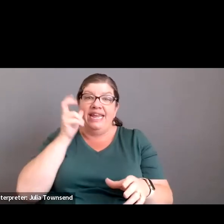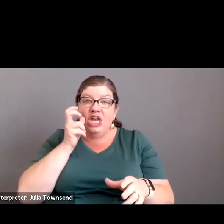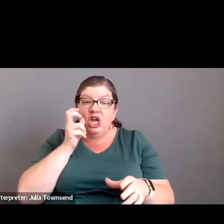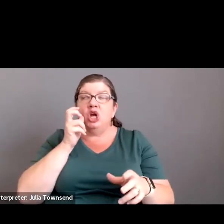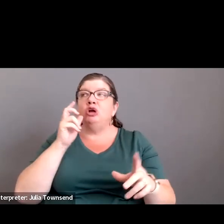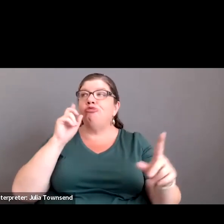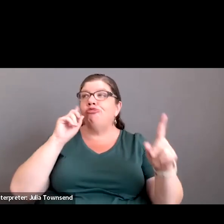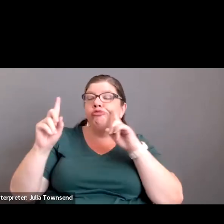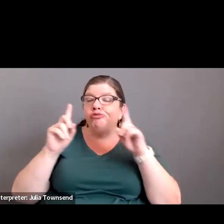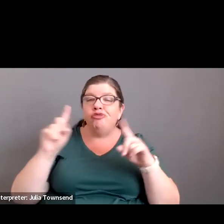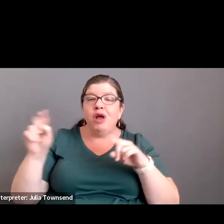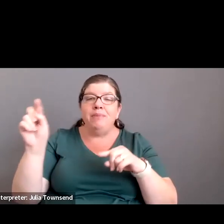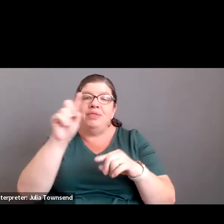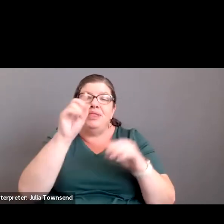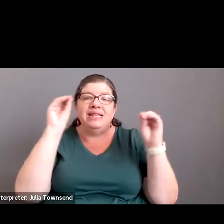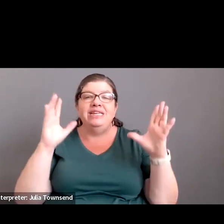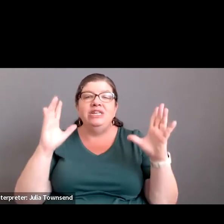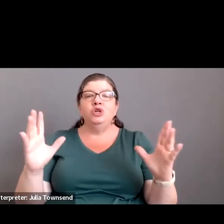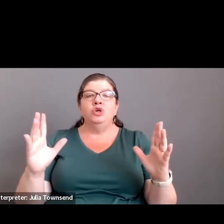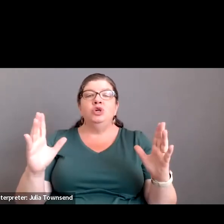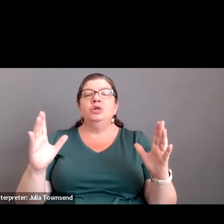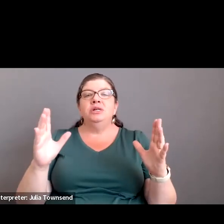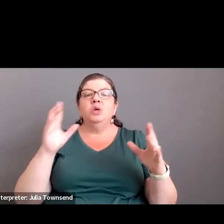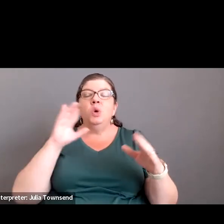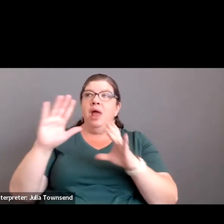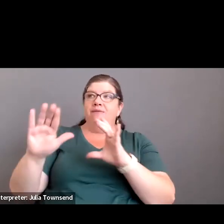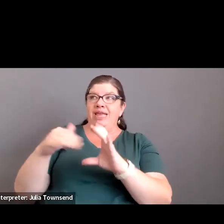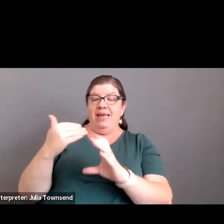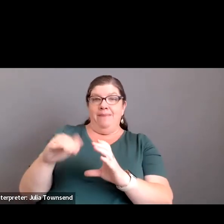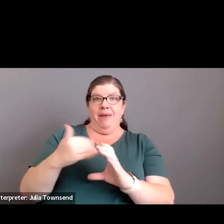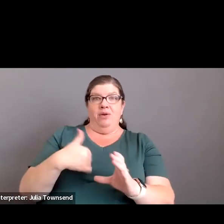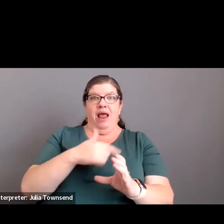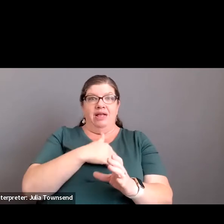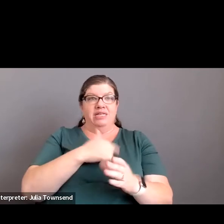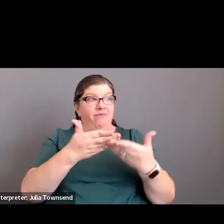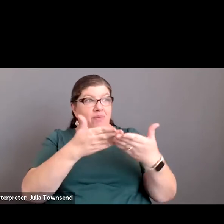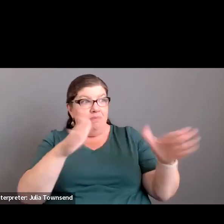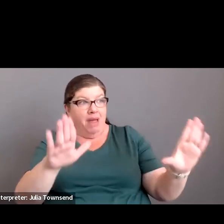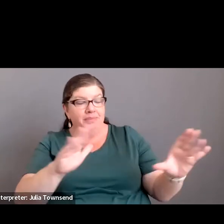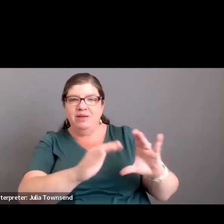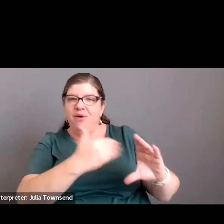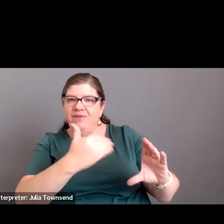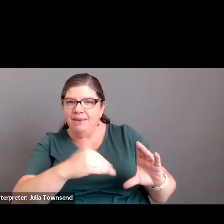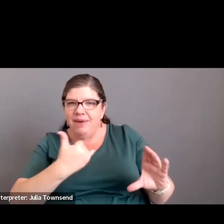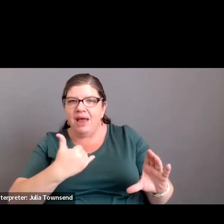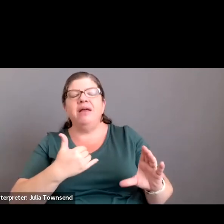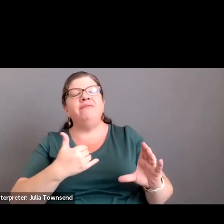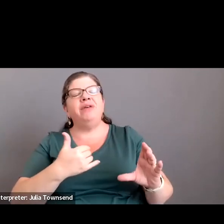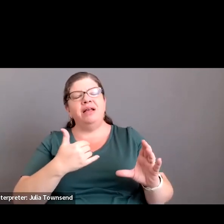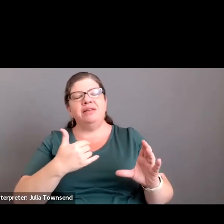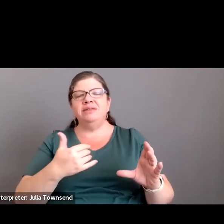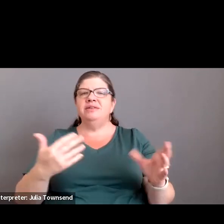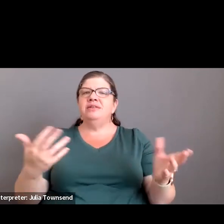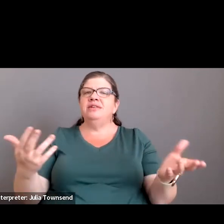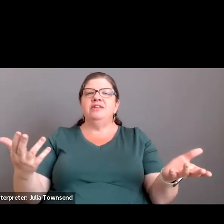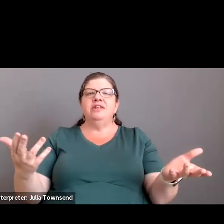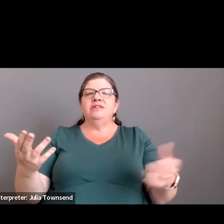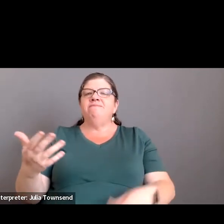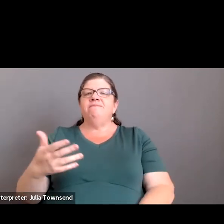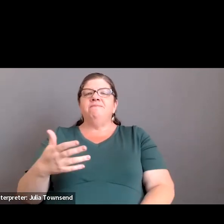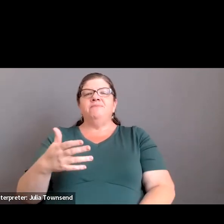back from teachers that have, you know, that have sent emails to us, even for the public, have sent emails to us in terms of